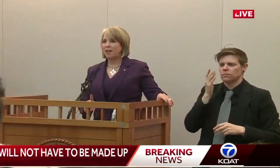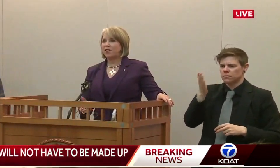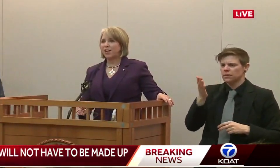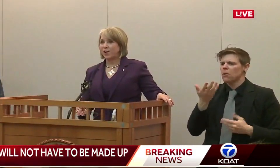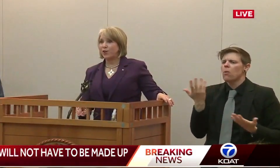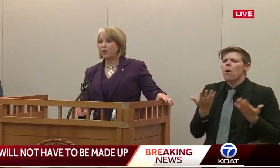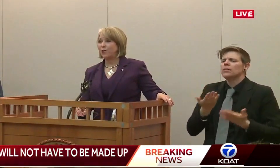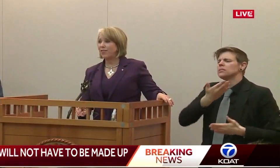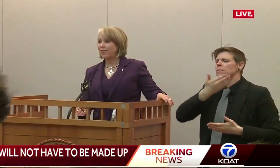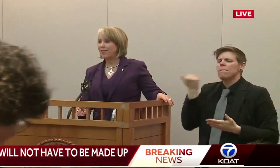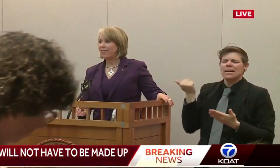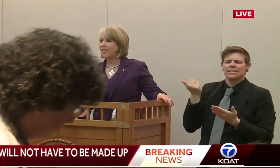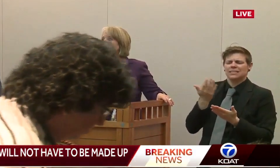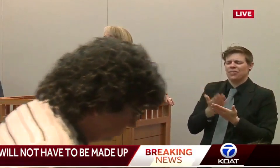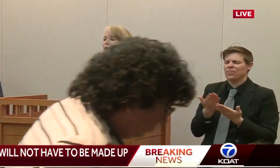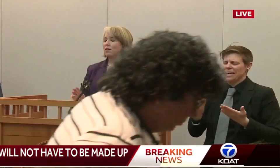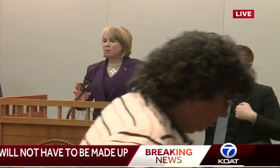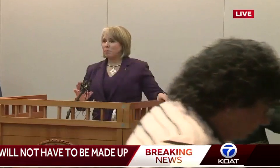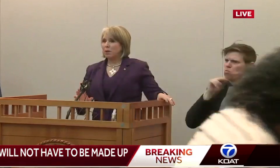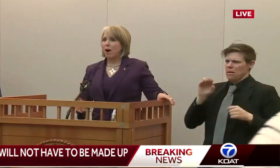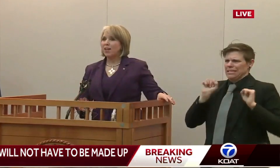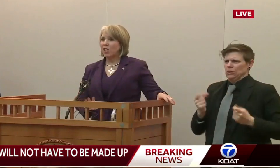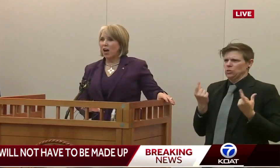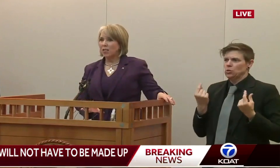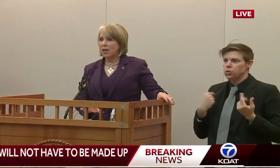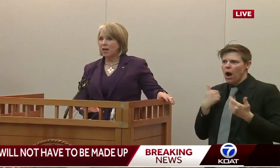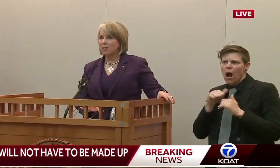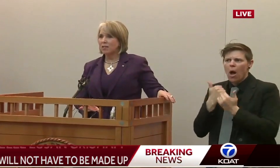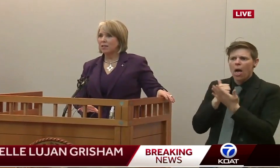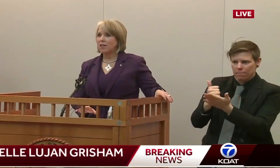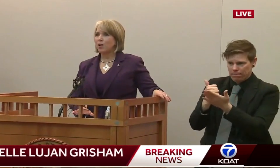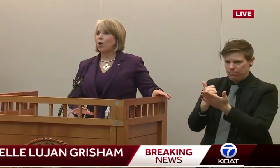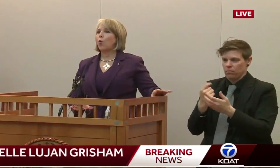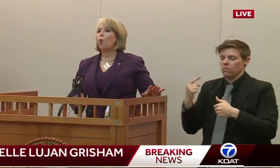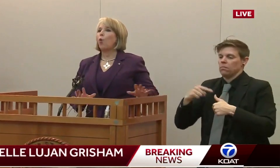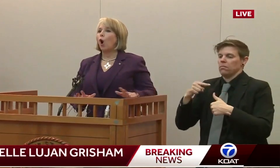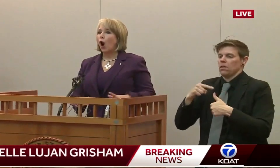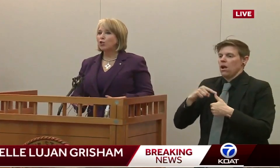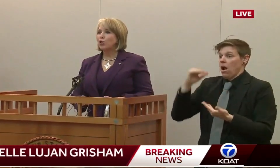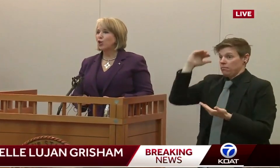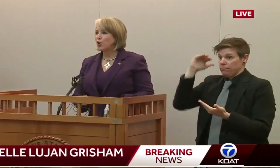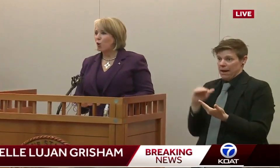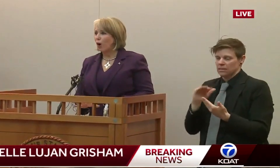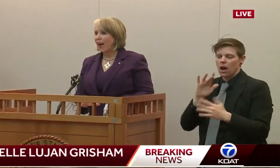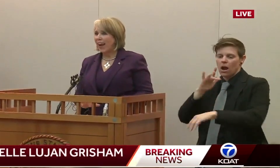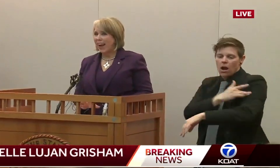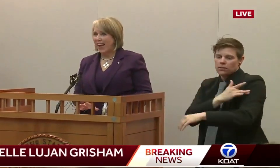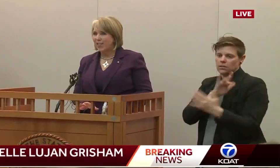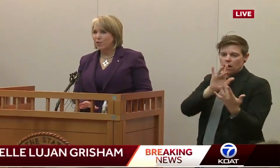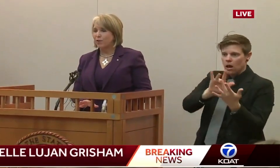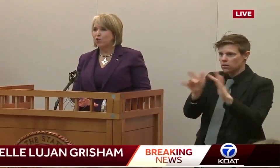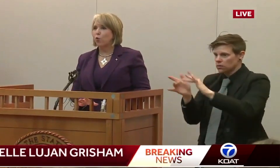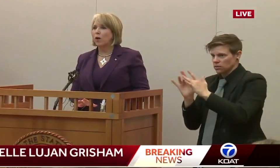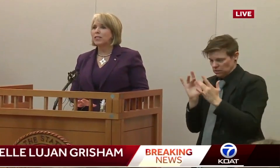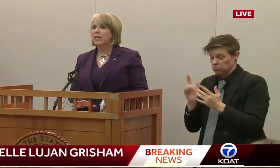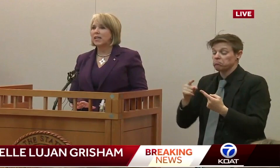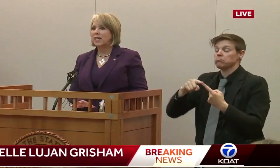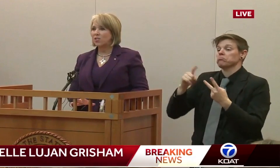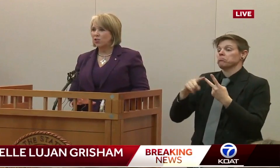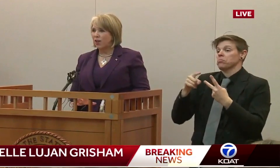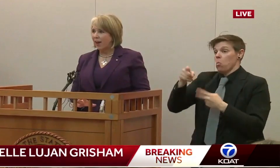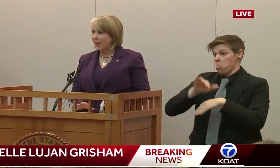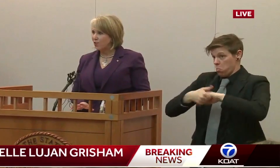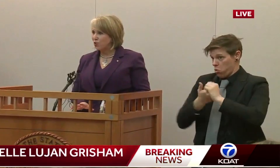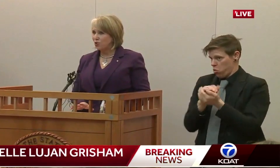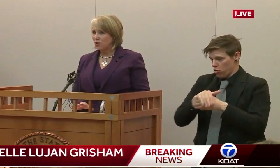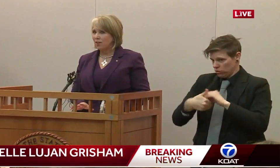things that every New Mexican can do? Minimize contact. Wash your hands for 20